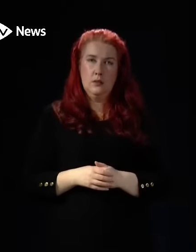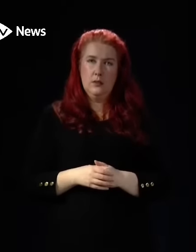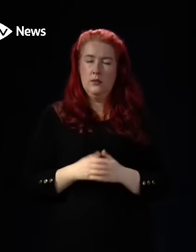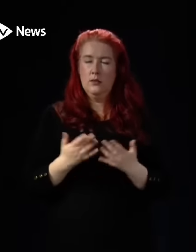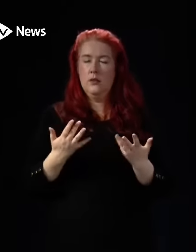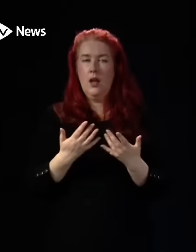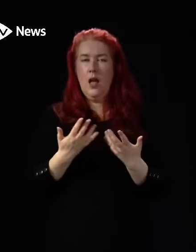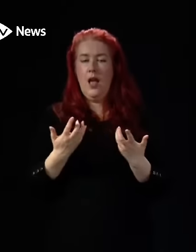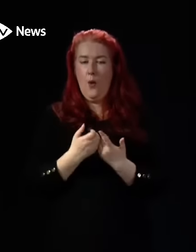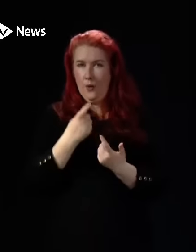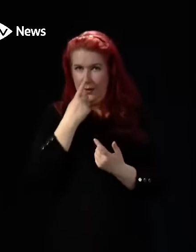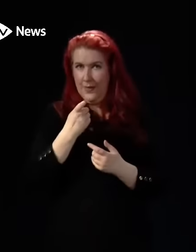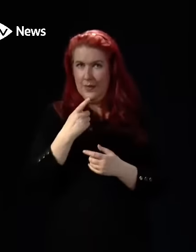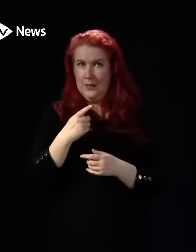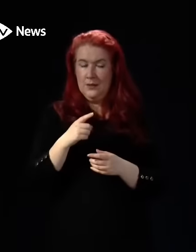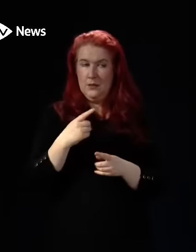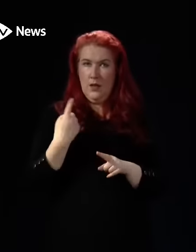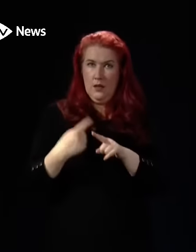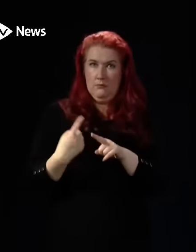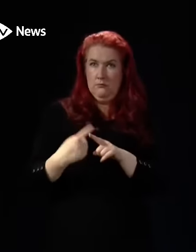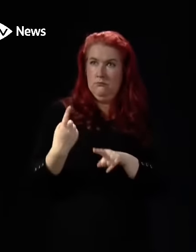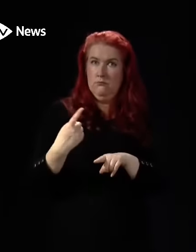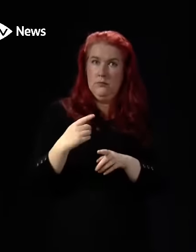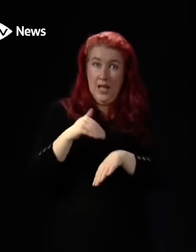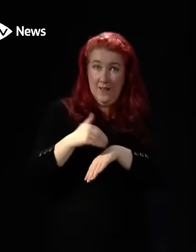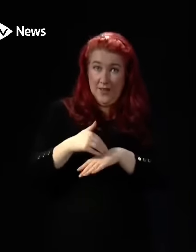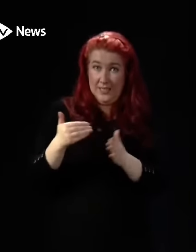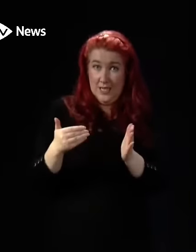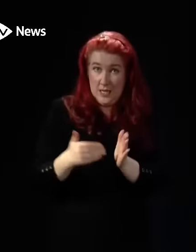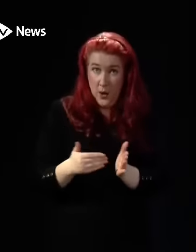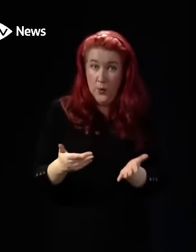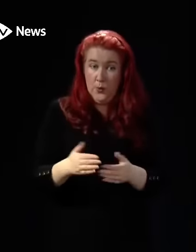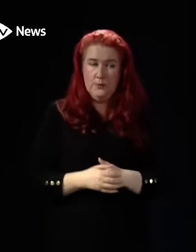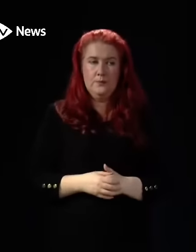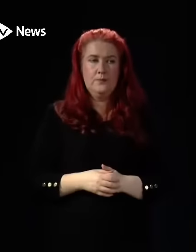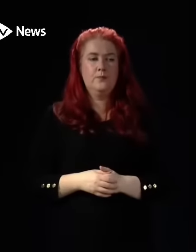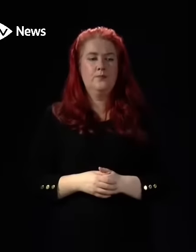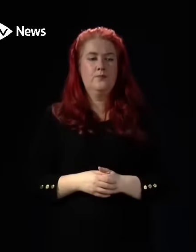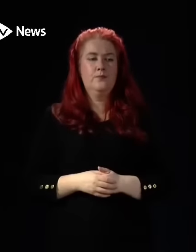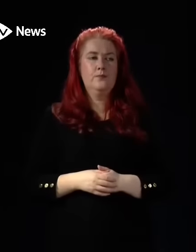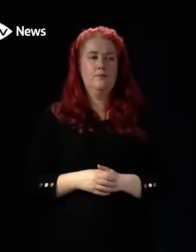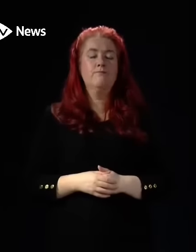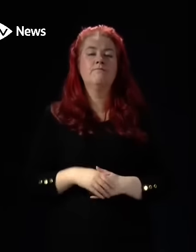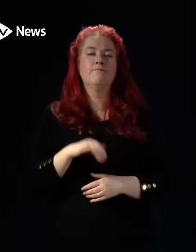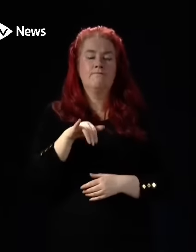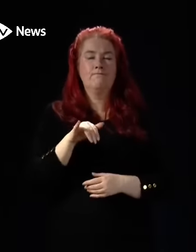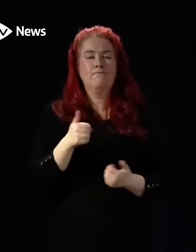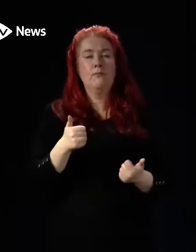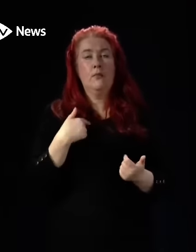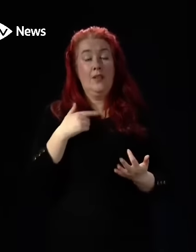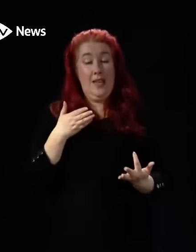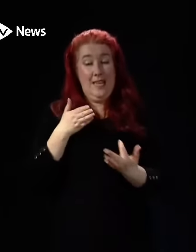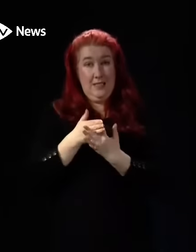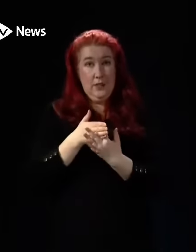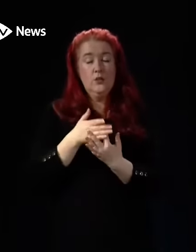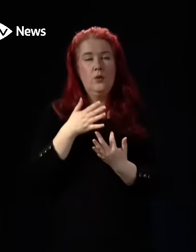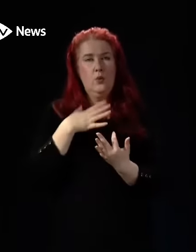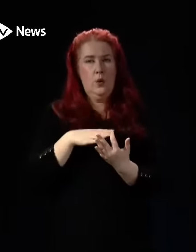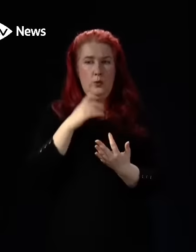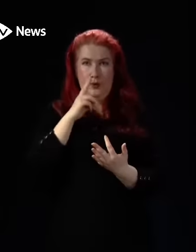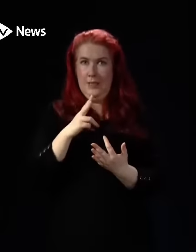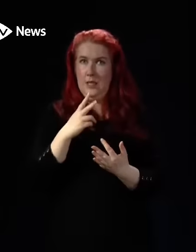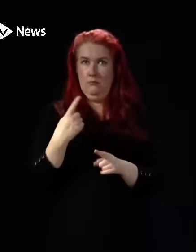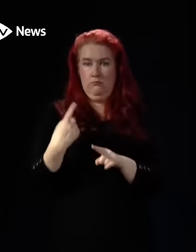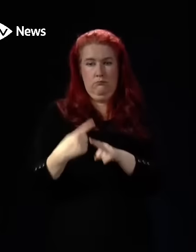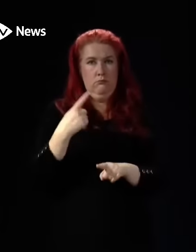difference can this make now in the crisis as where we are? These are interventions that we want to see have an impact on an